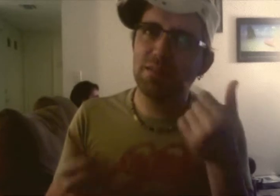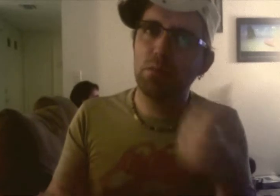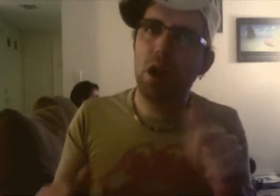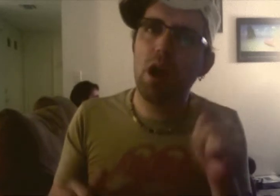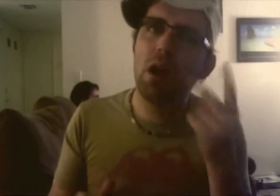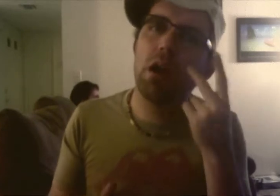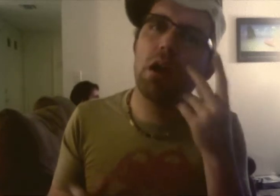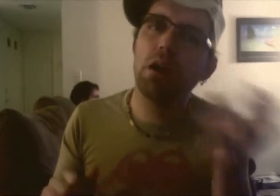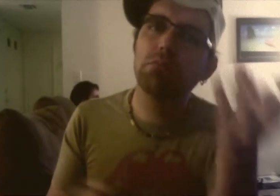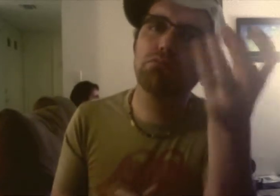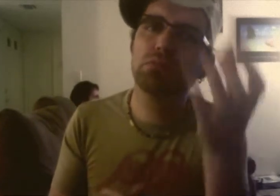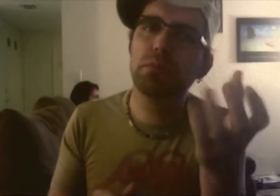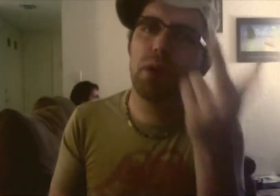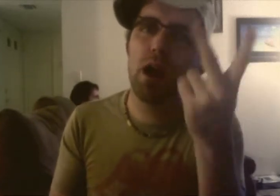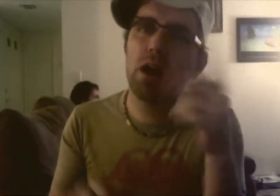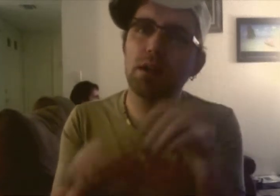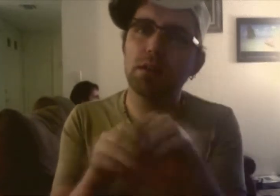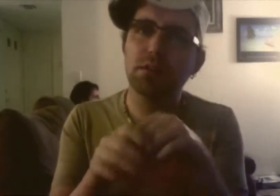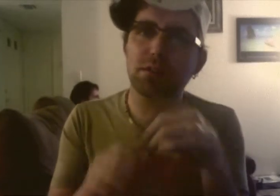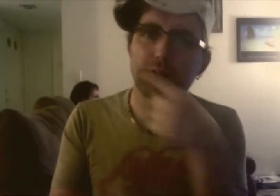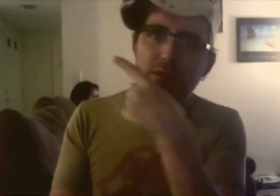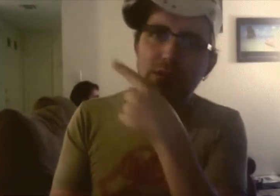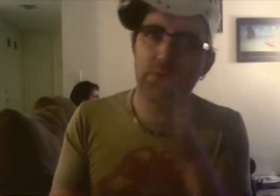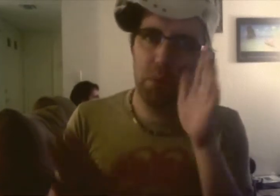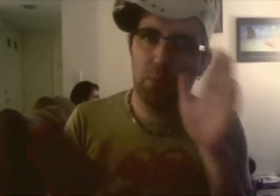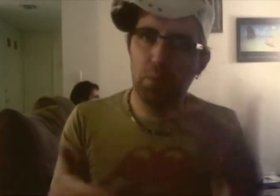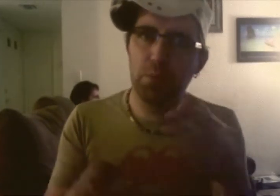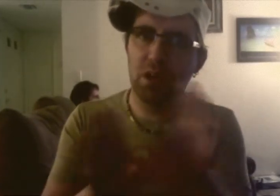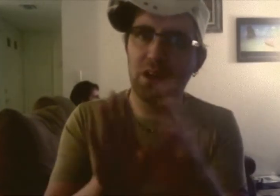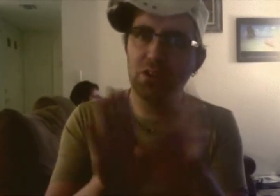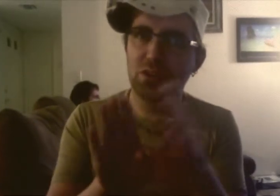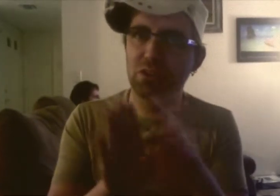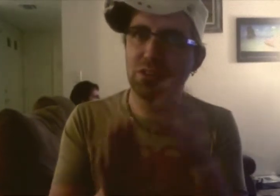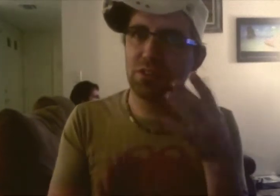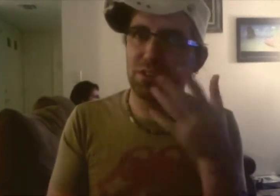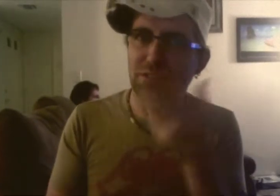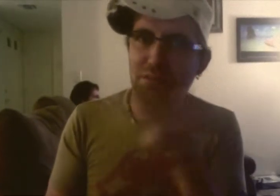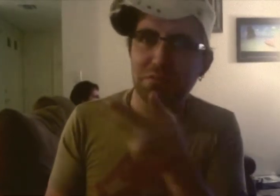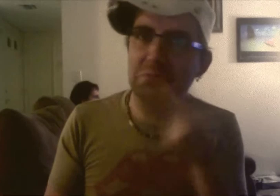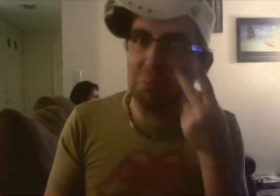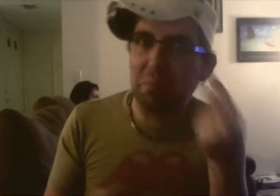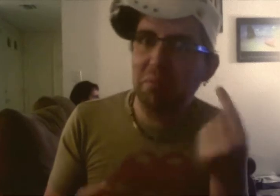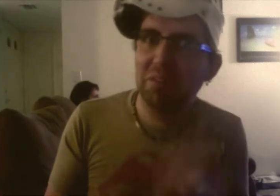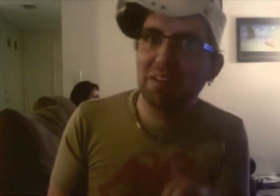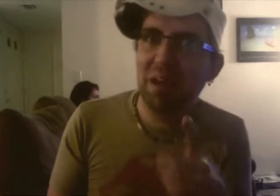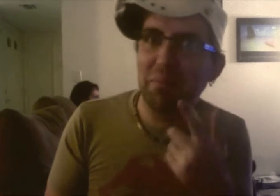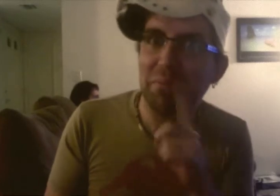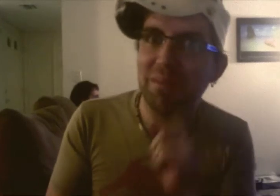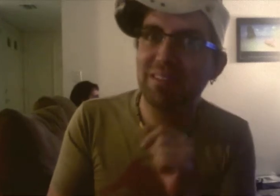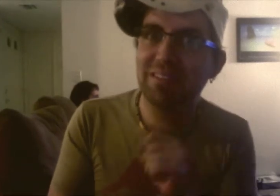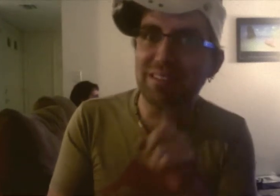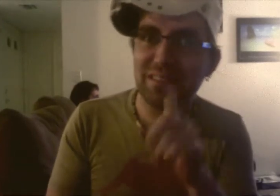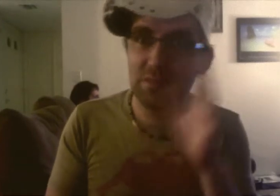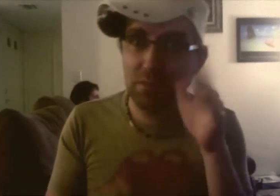What I mean to say, is you were like, ho, ho, yes! The real nurse! Ho, ho, ho!